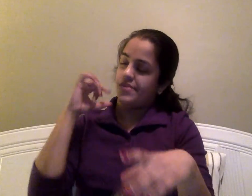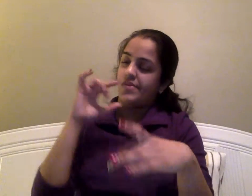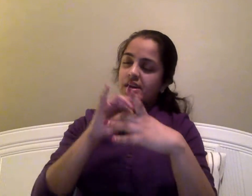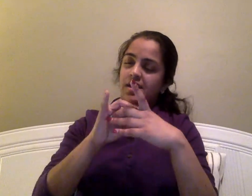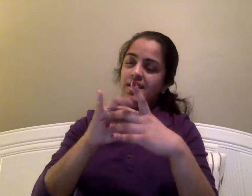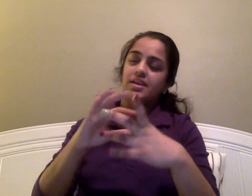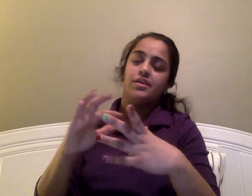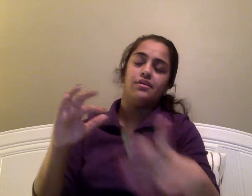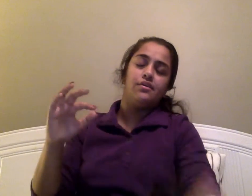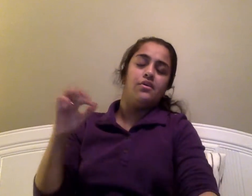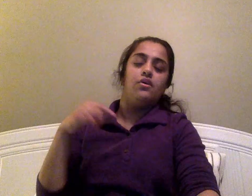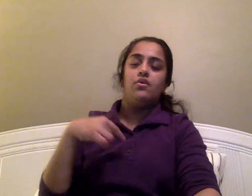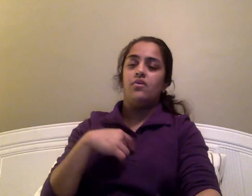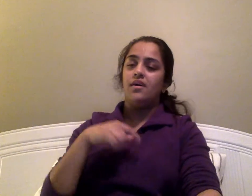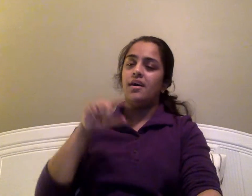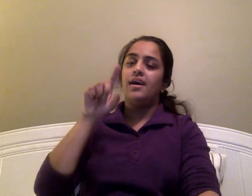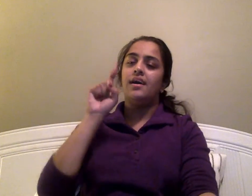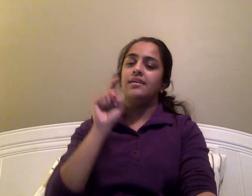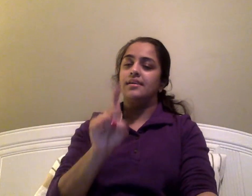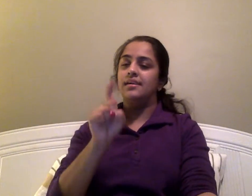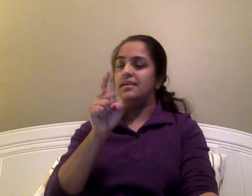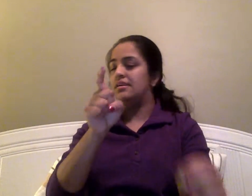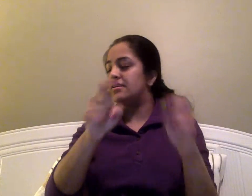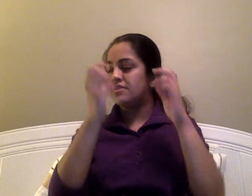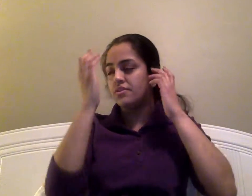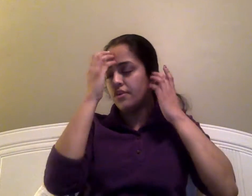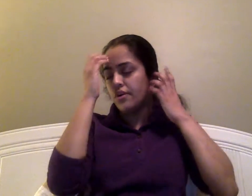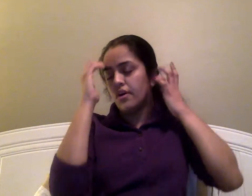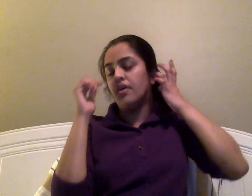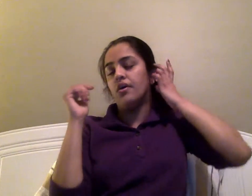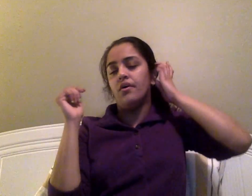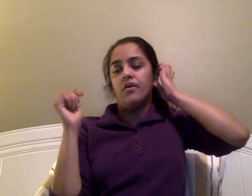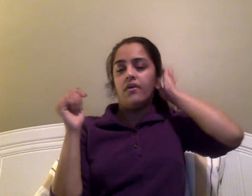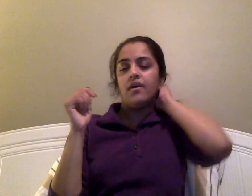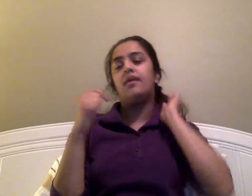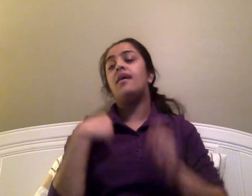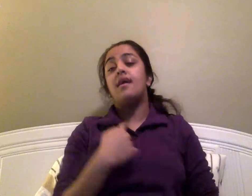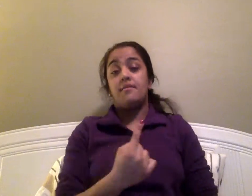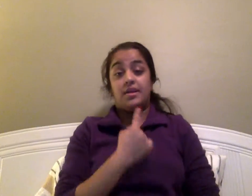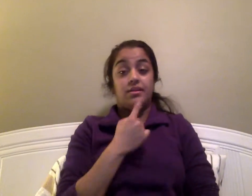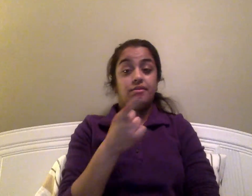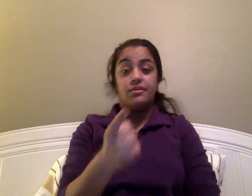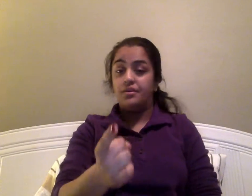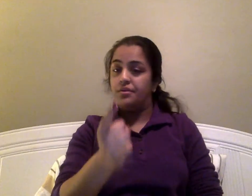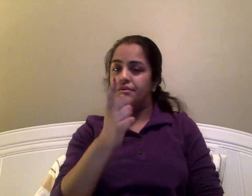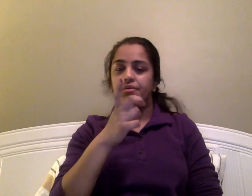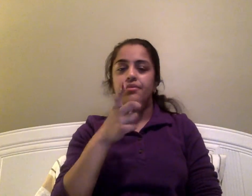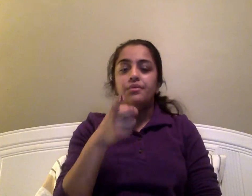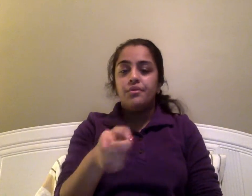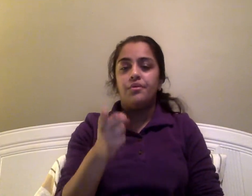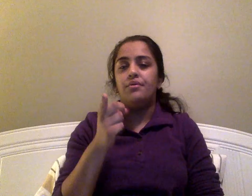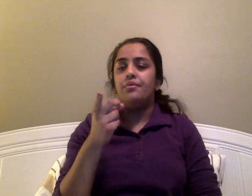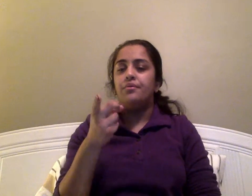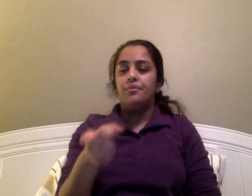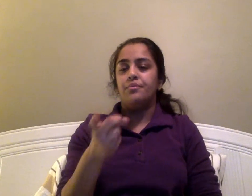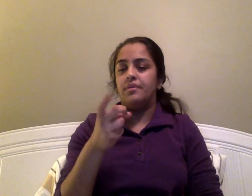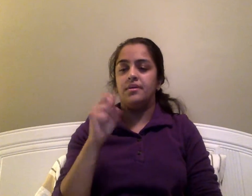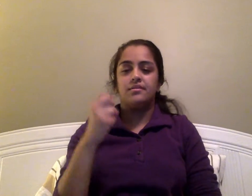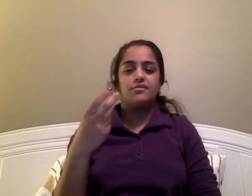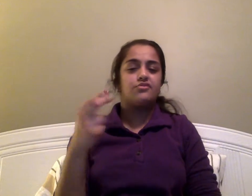go, and I need you to know, I miss you, Sha-la